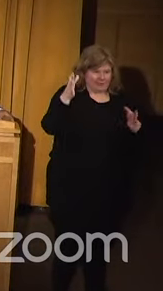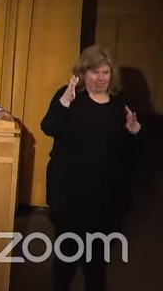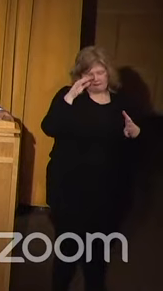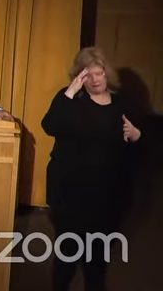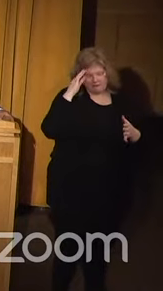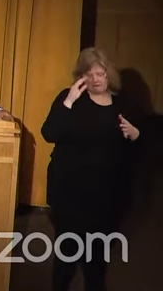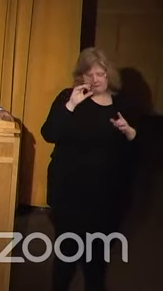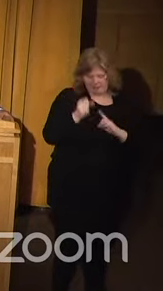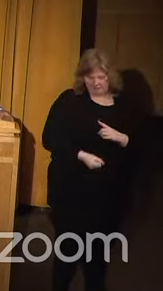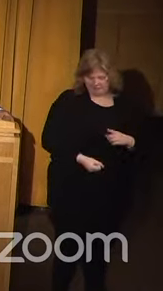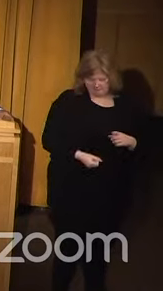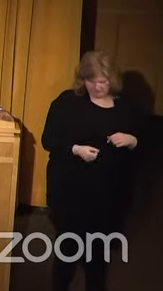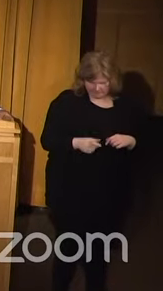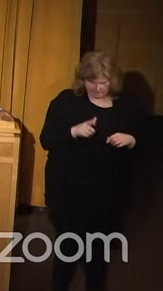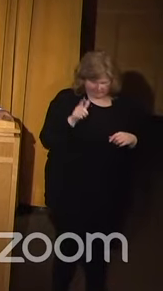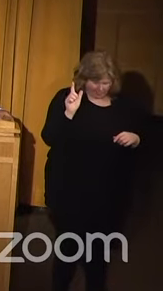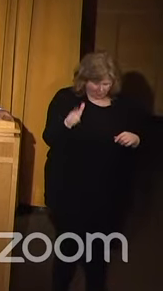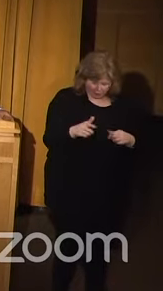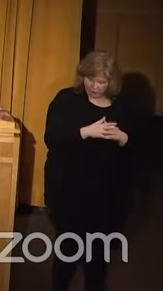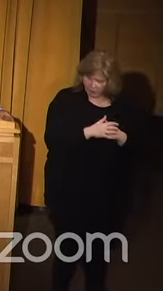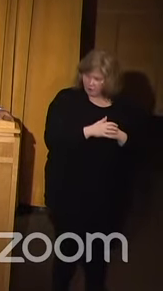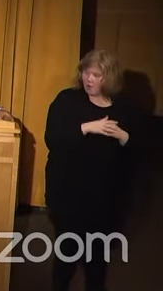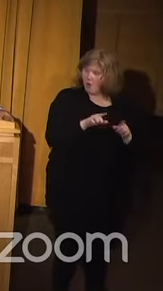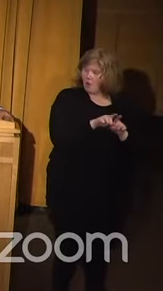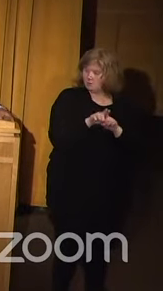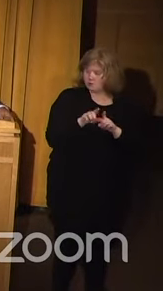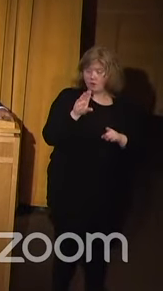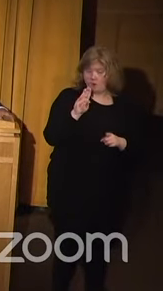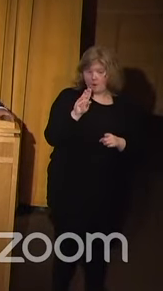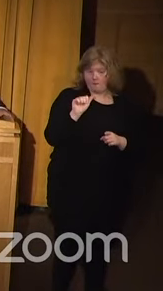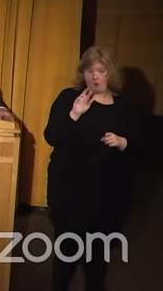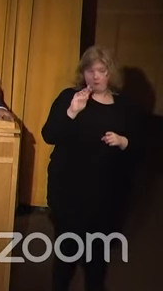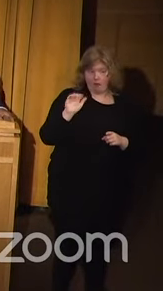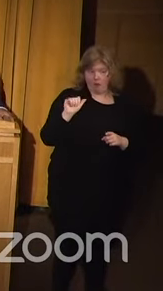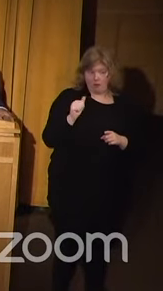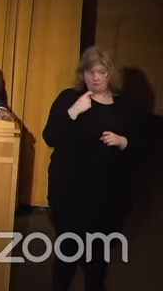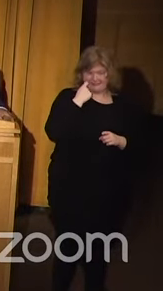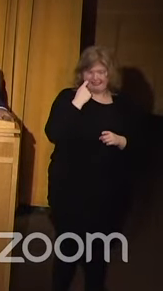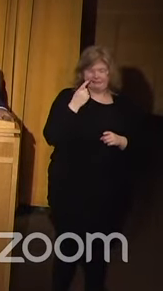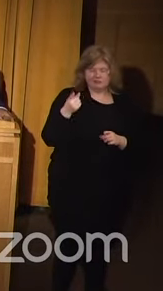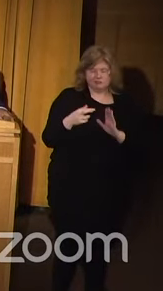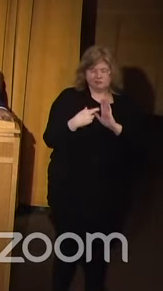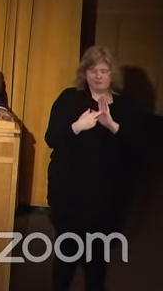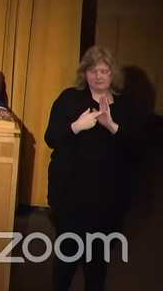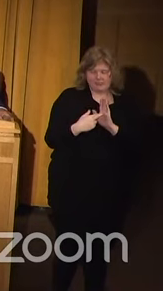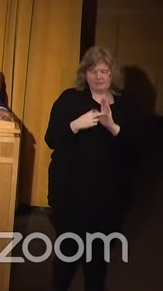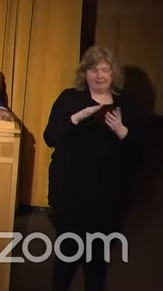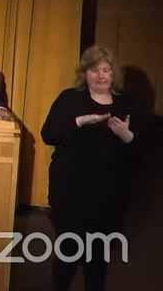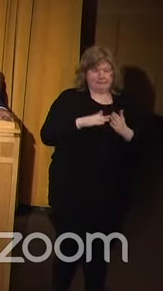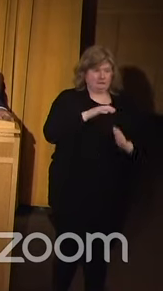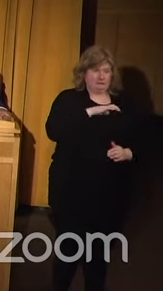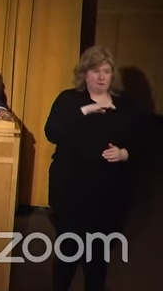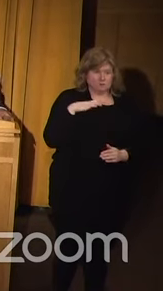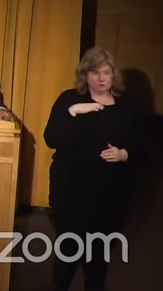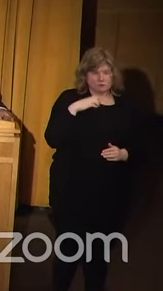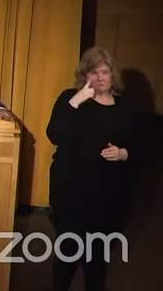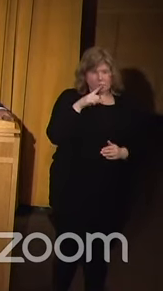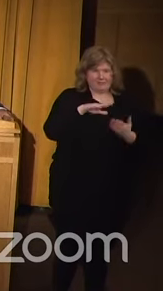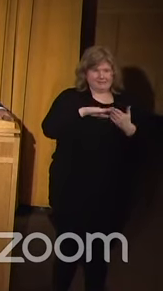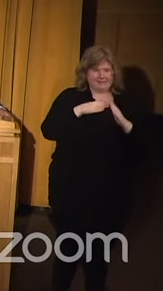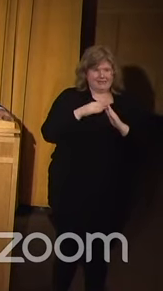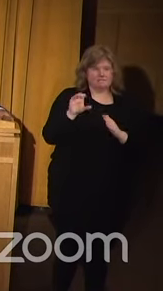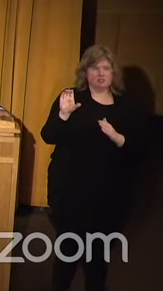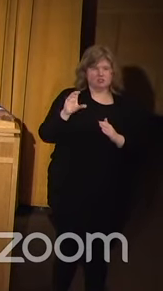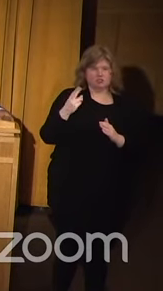Later when, well, also Barbara then more recently, she represented the city council for the city